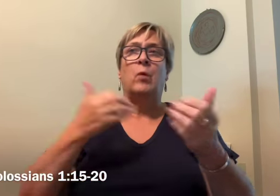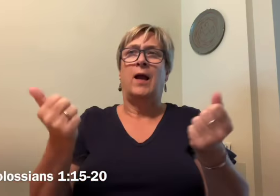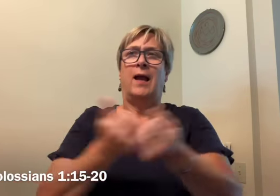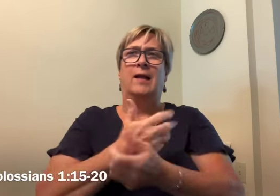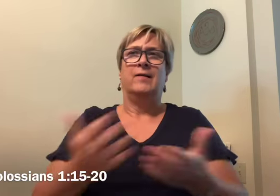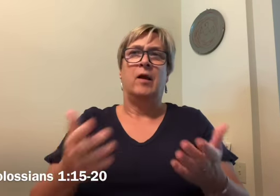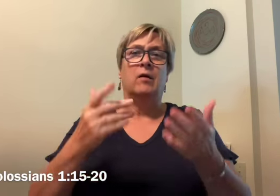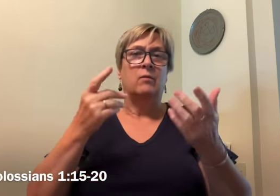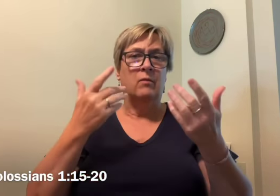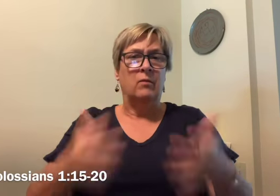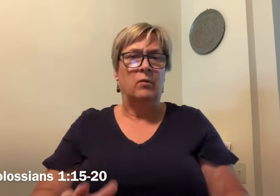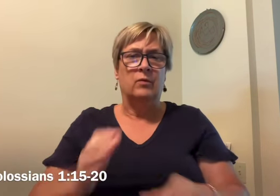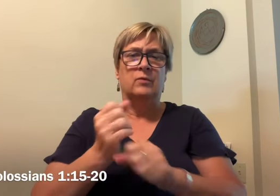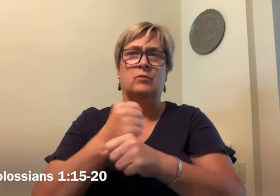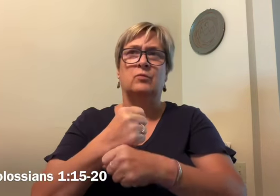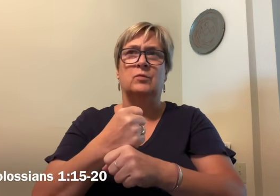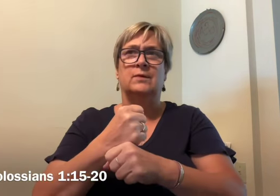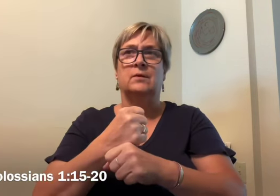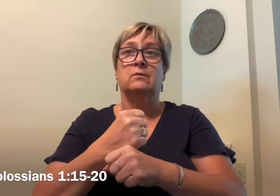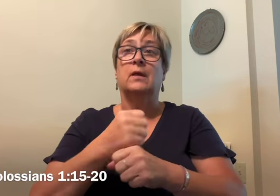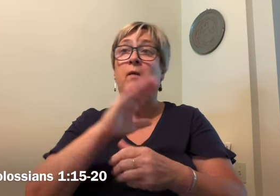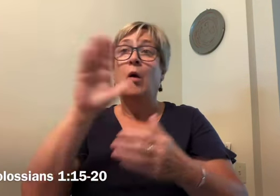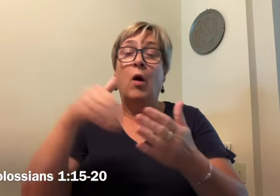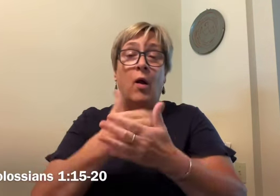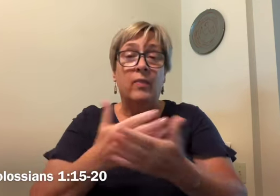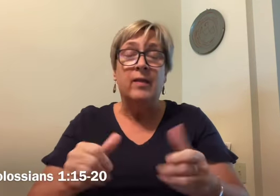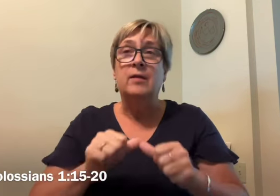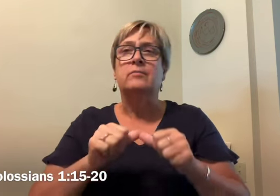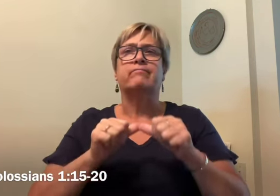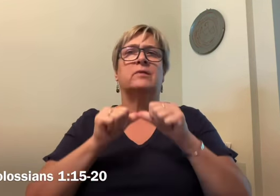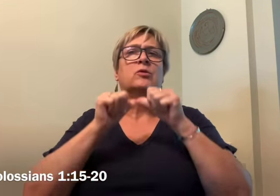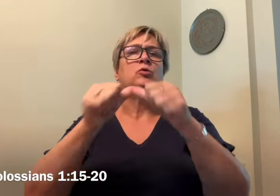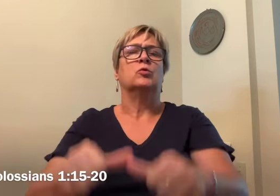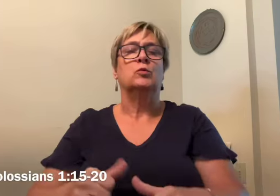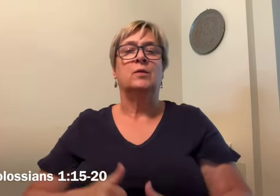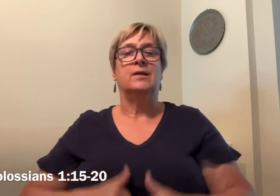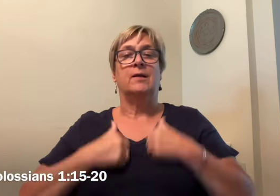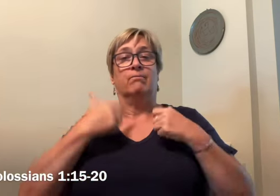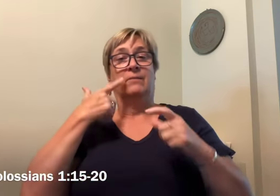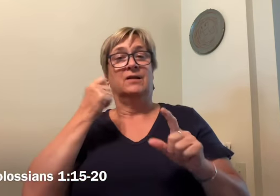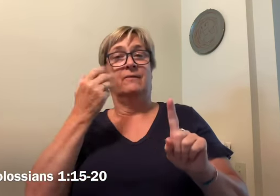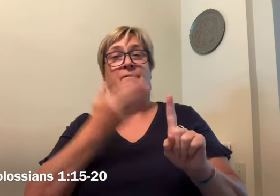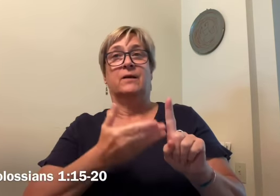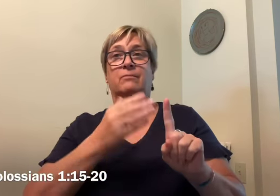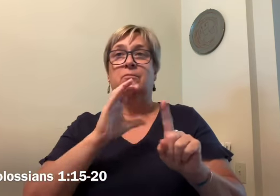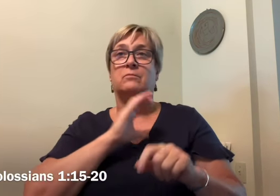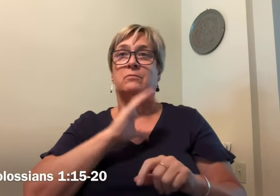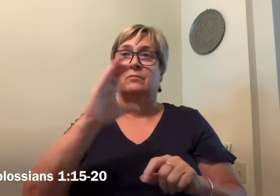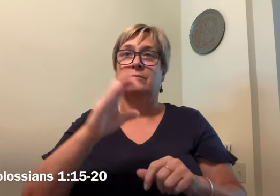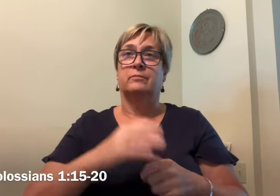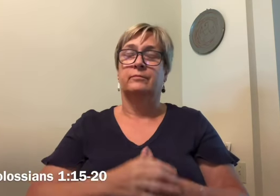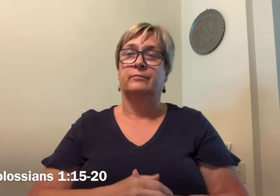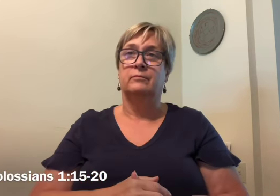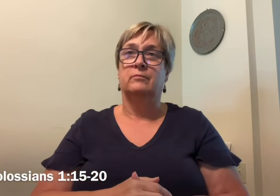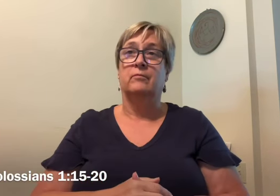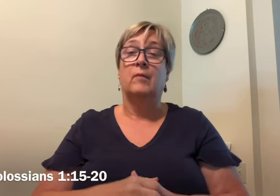through him and for him. He is before